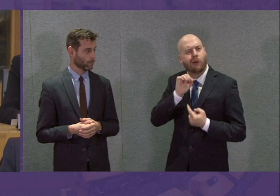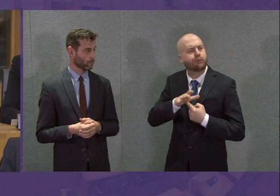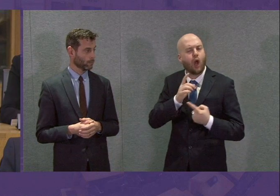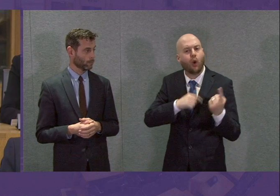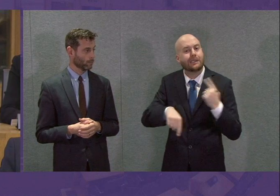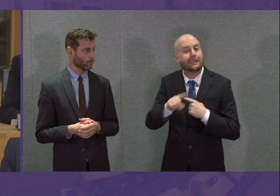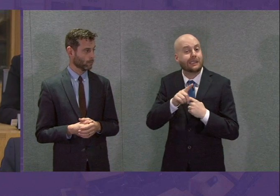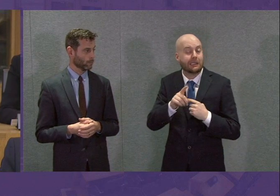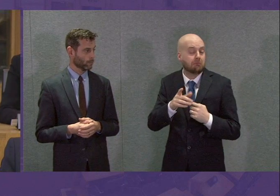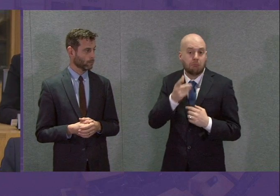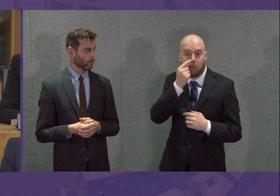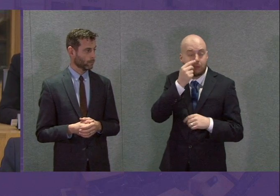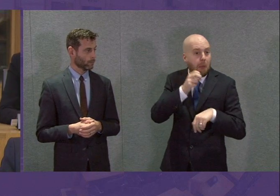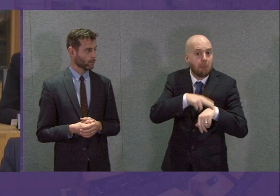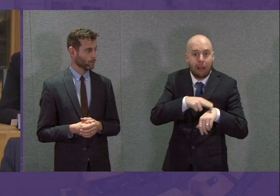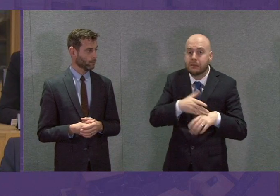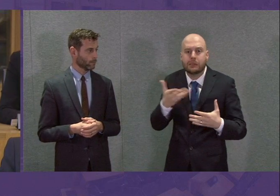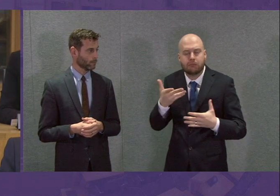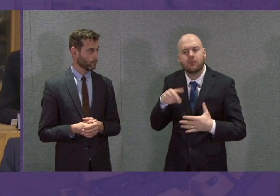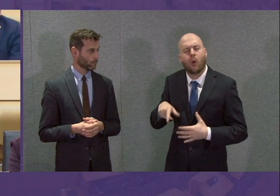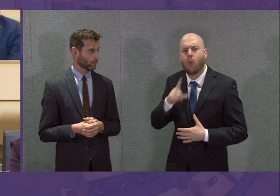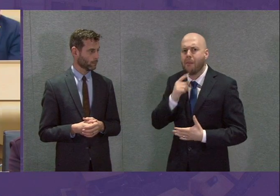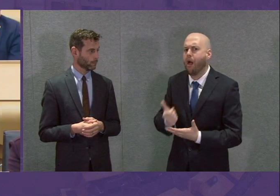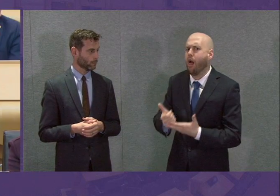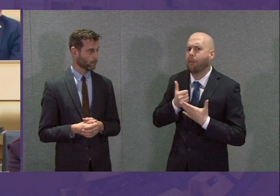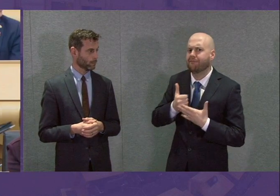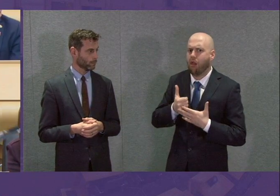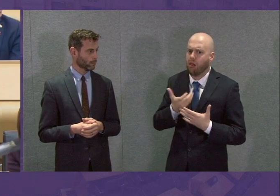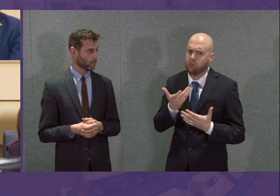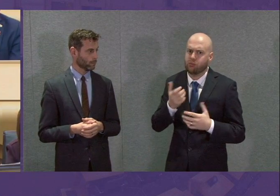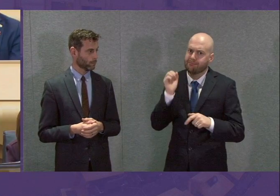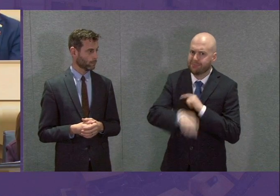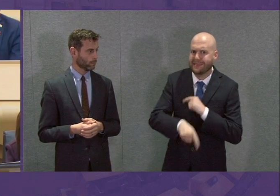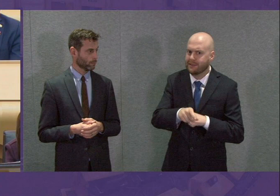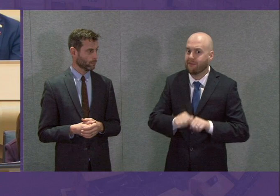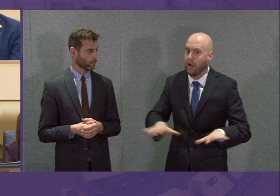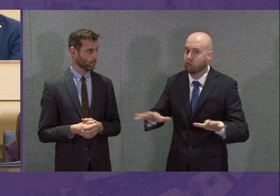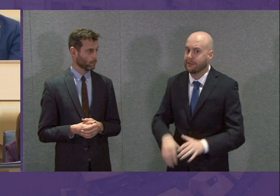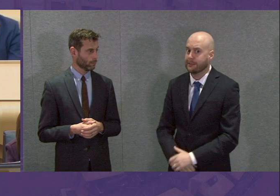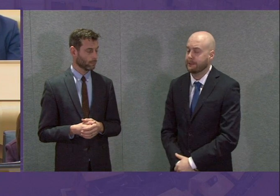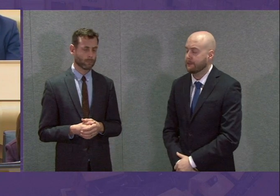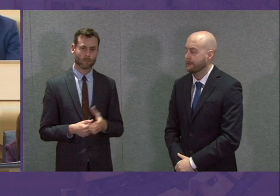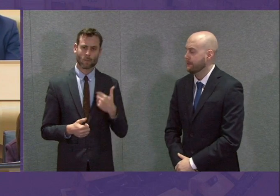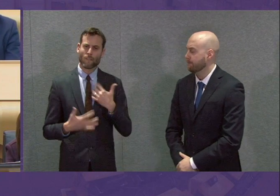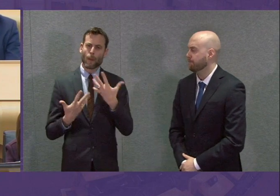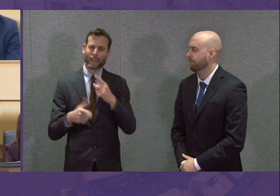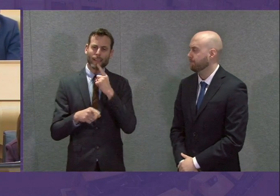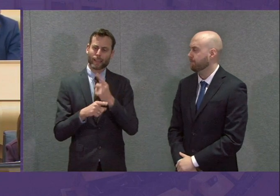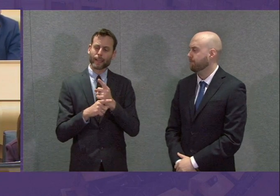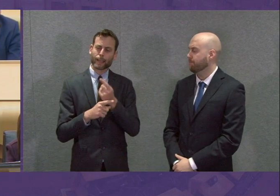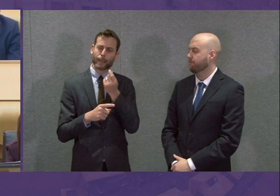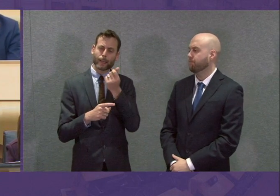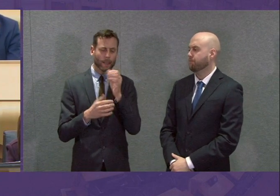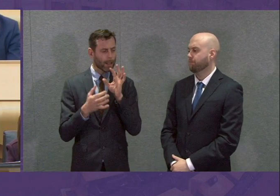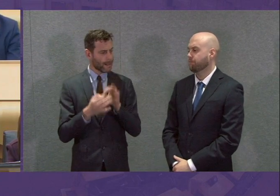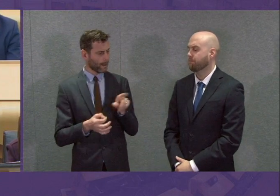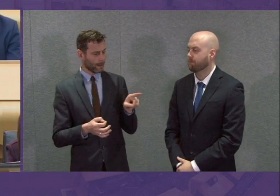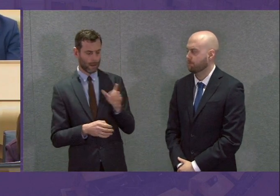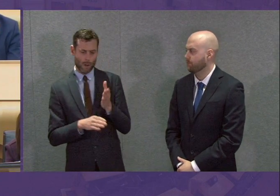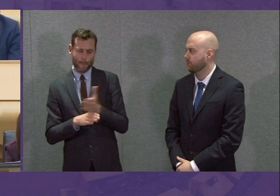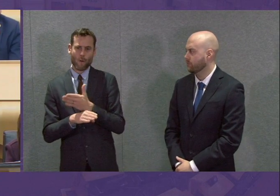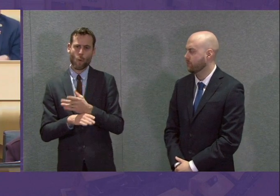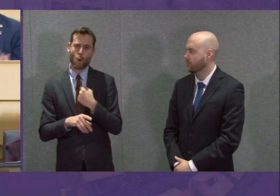helpful in fighting this virus? Minister I've alluded to this issue in some of my previous answers today.